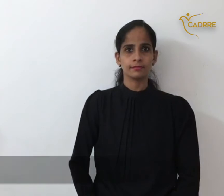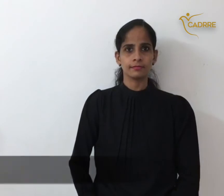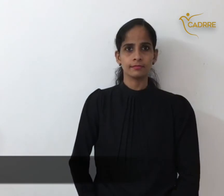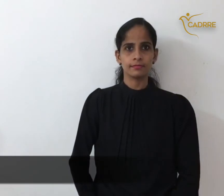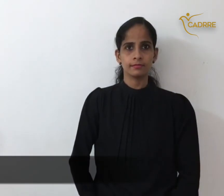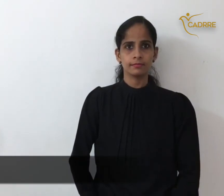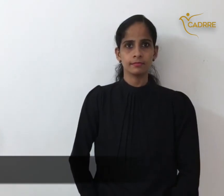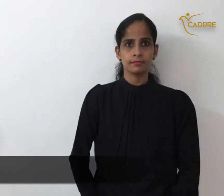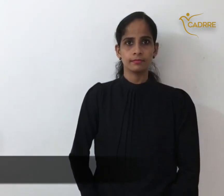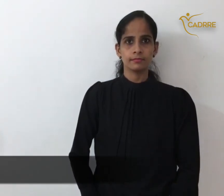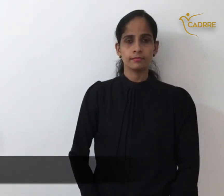Water